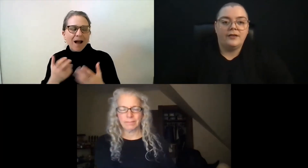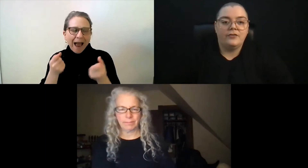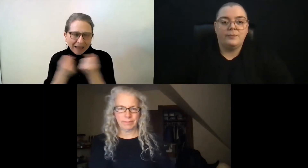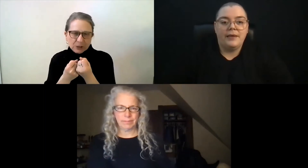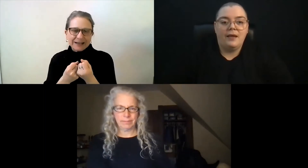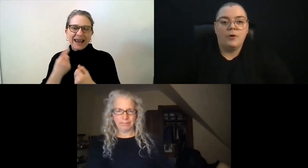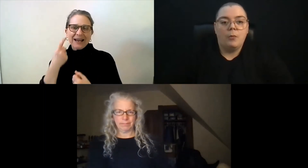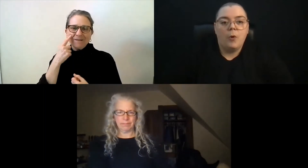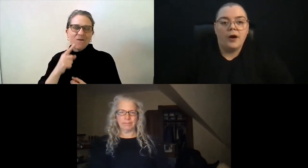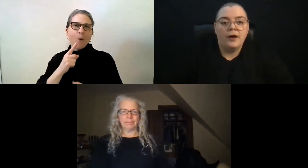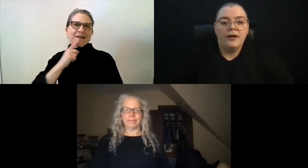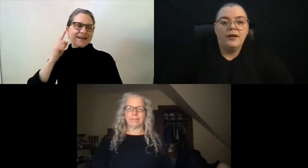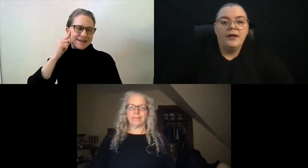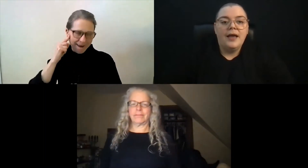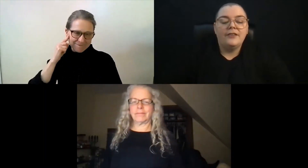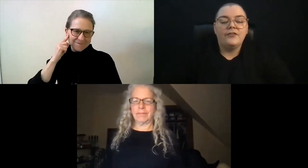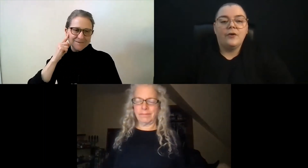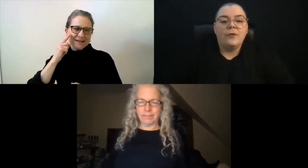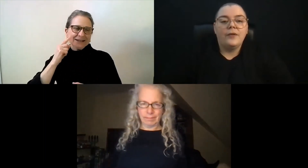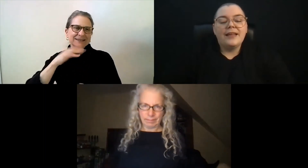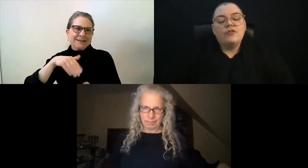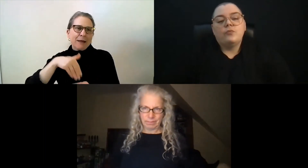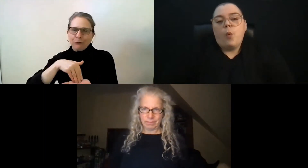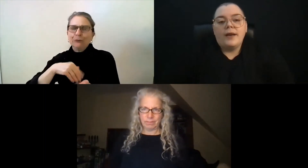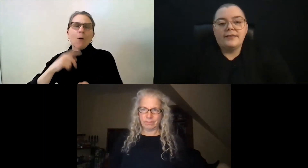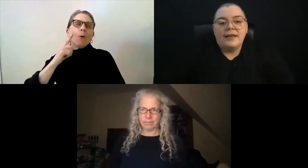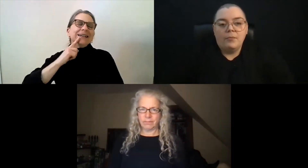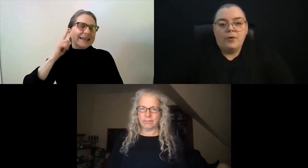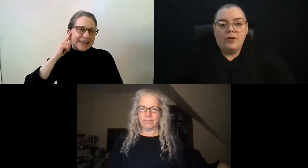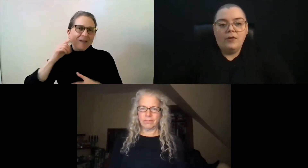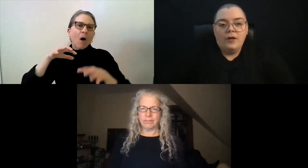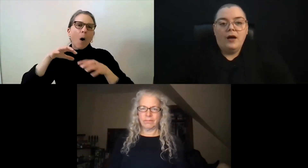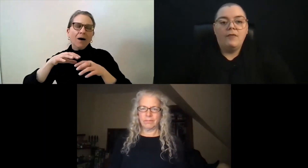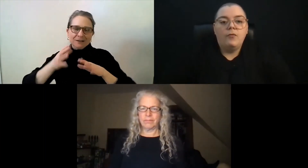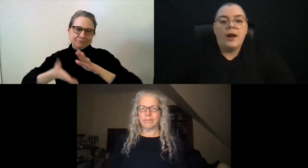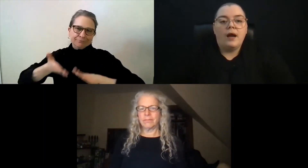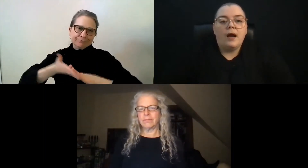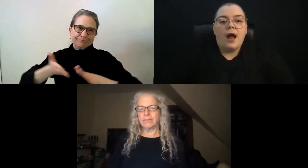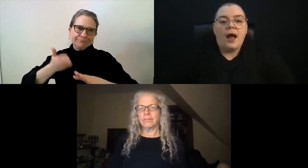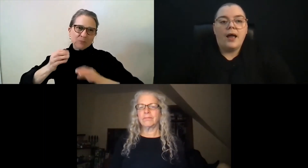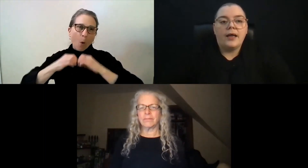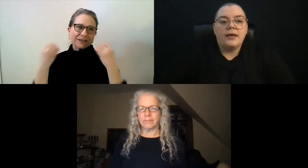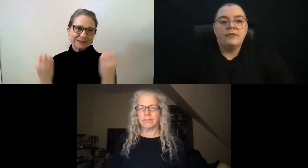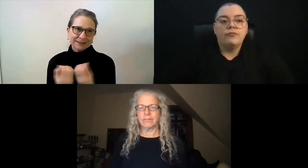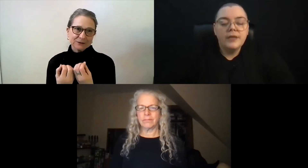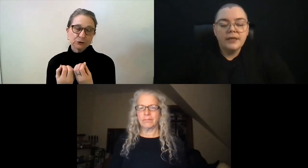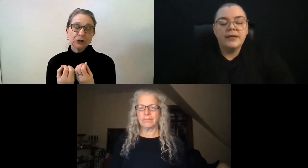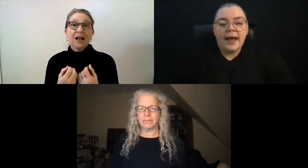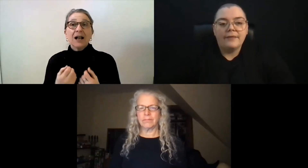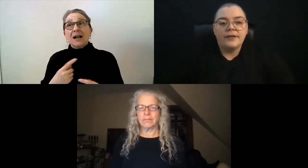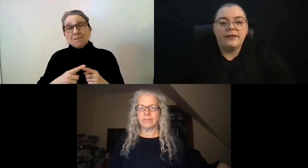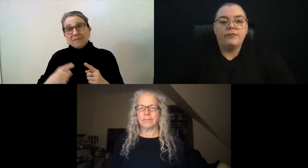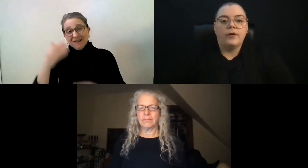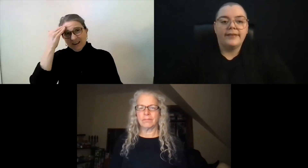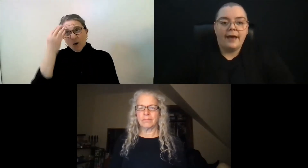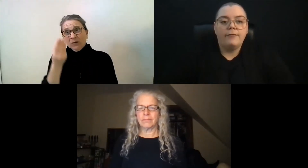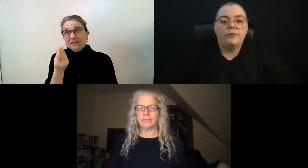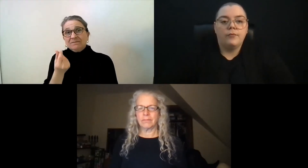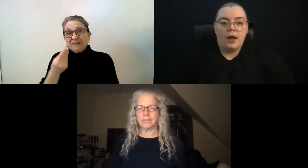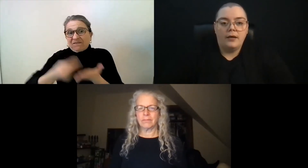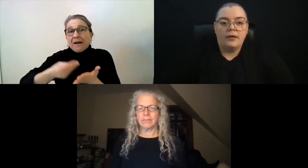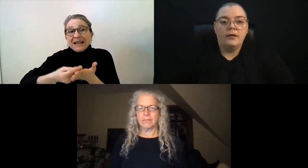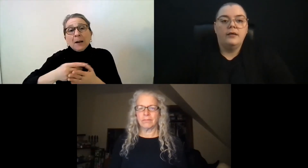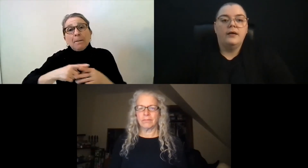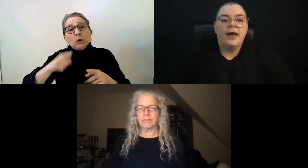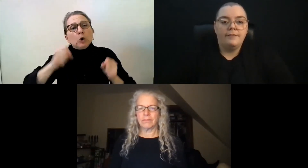And it just became no more. And so that's just one example of where I really advocate for Deaf